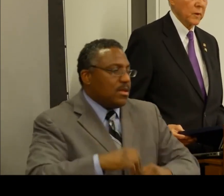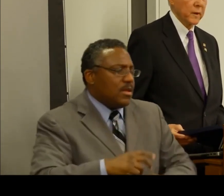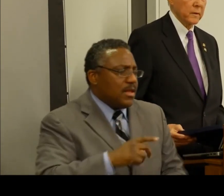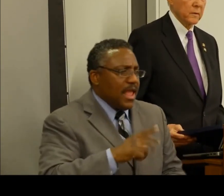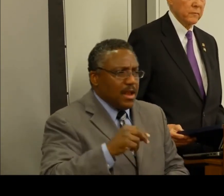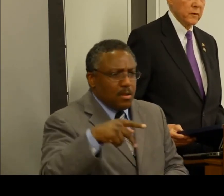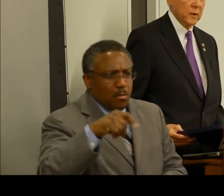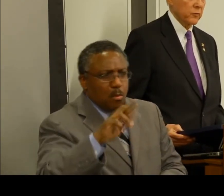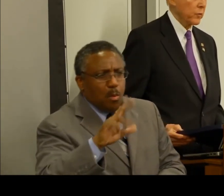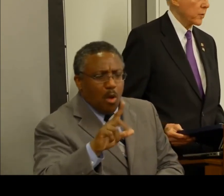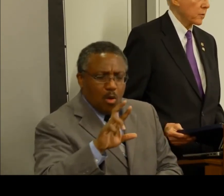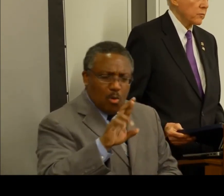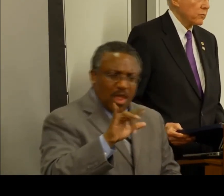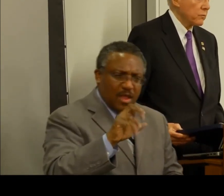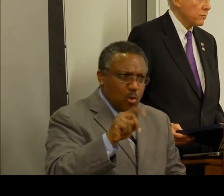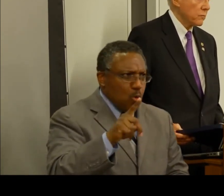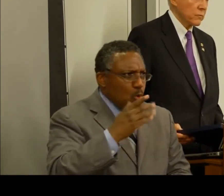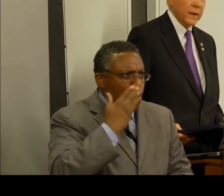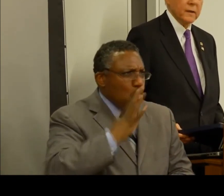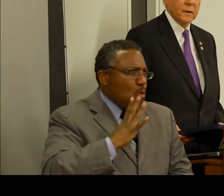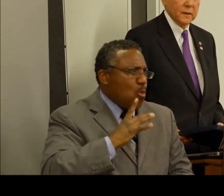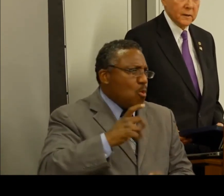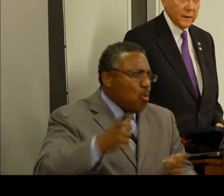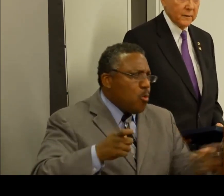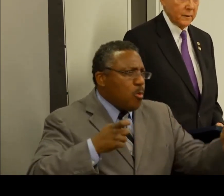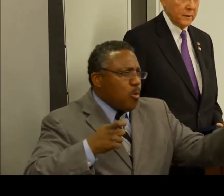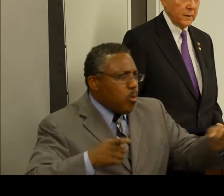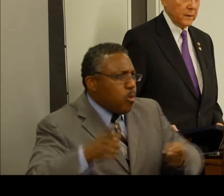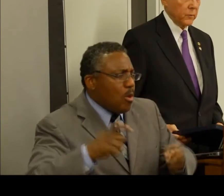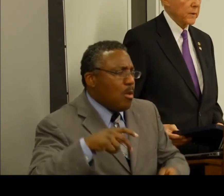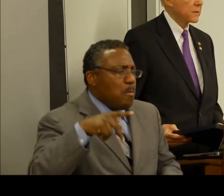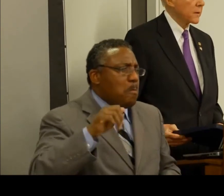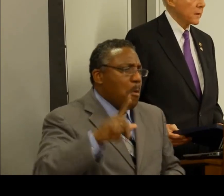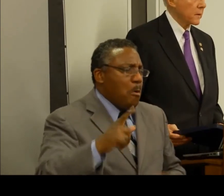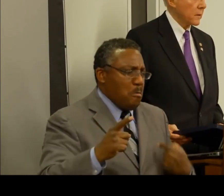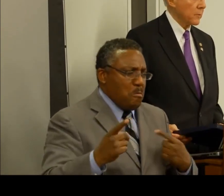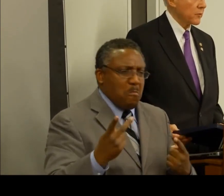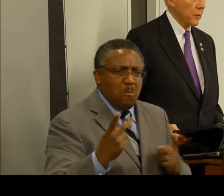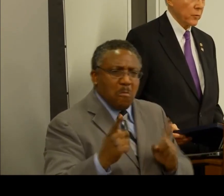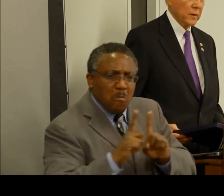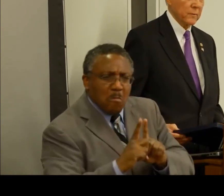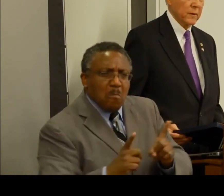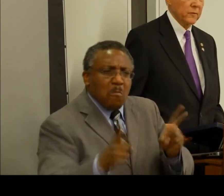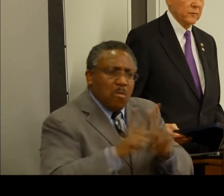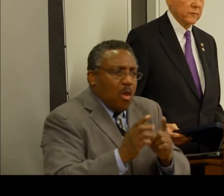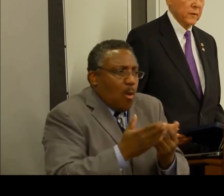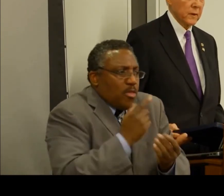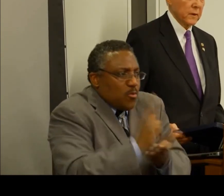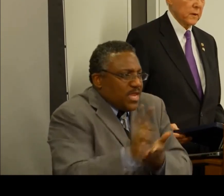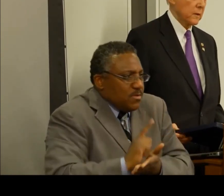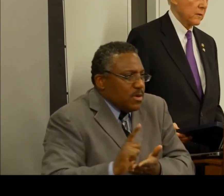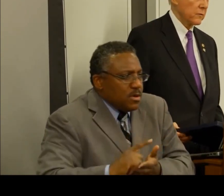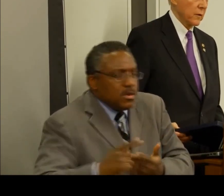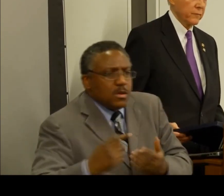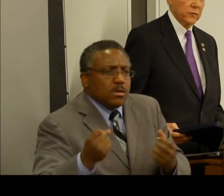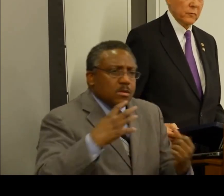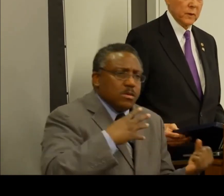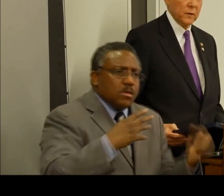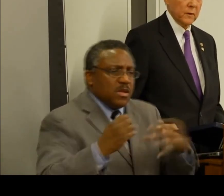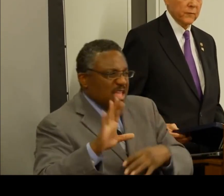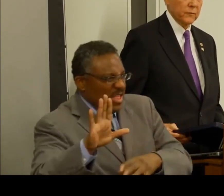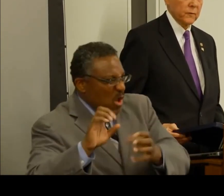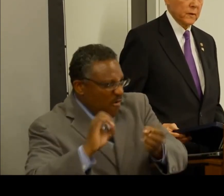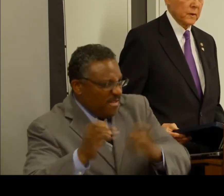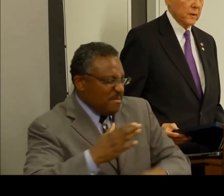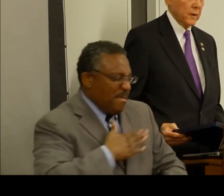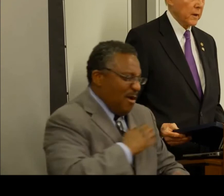Paul Ryan over in the House. We work regularly together. We get together almost on a weekly basis in his office